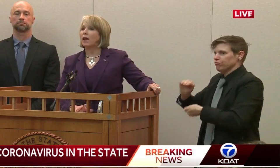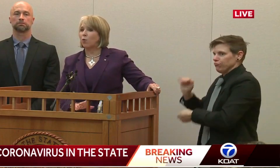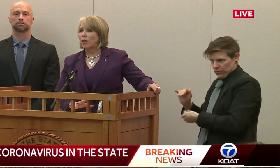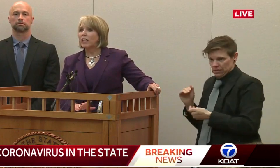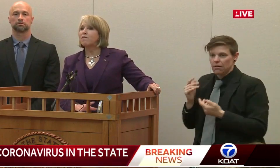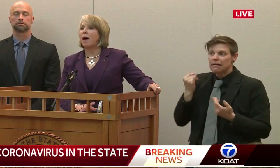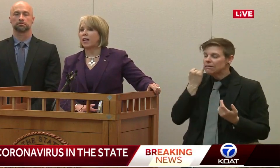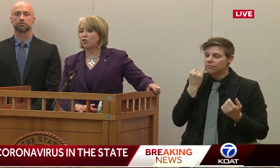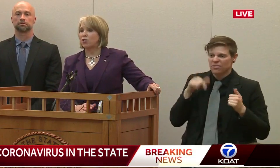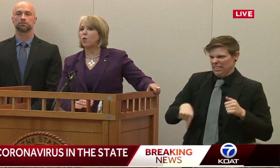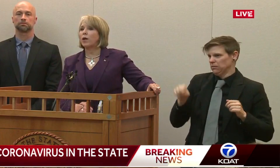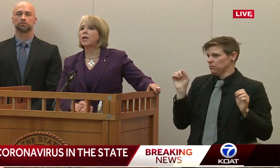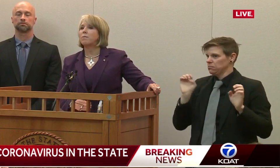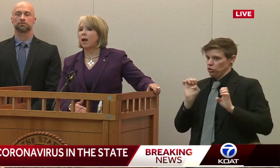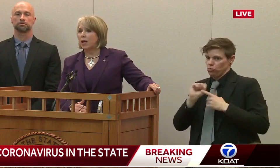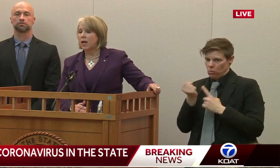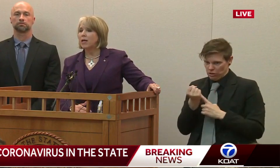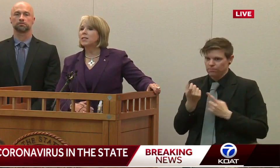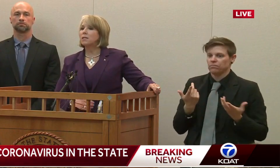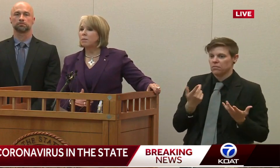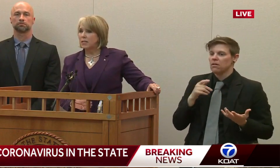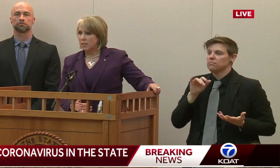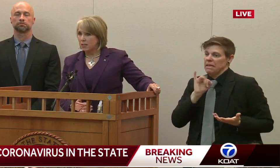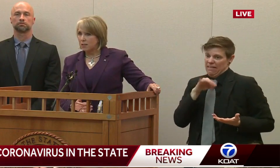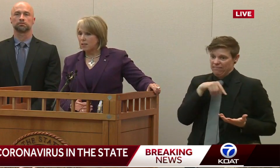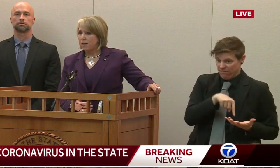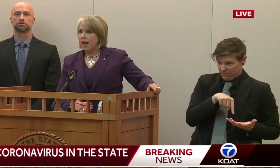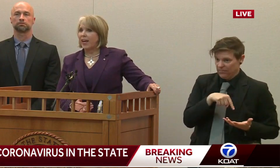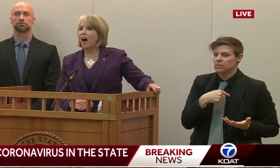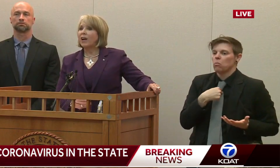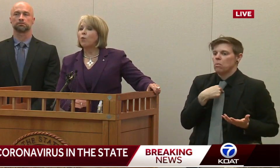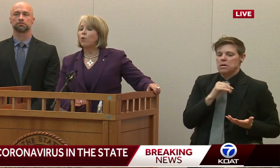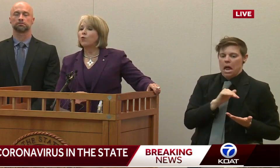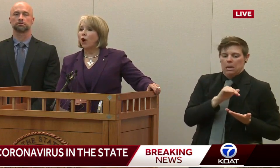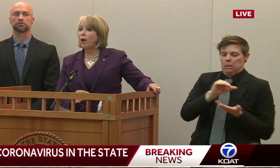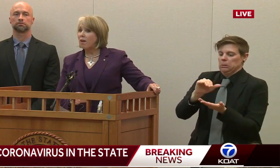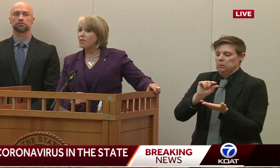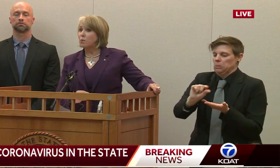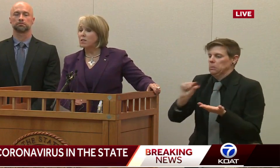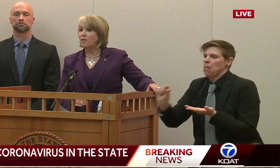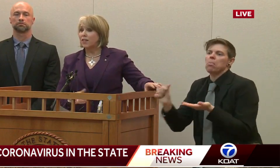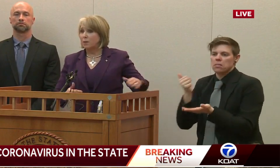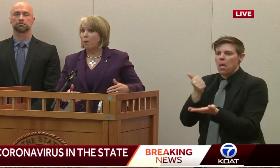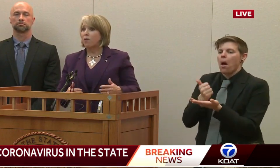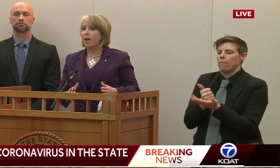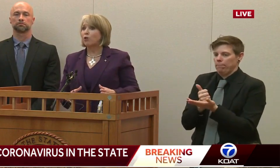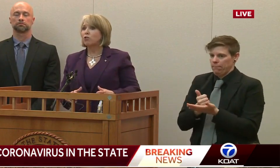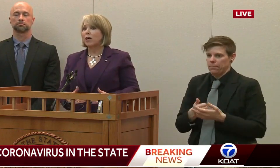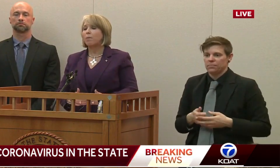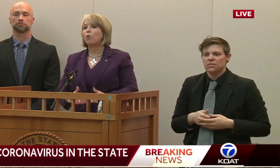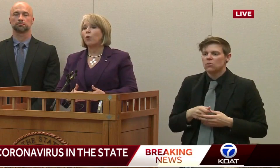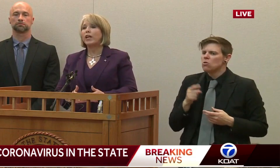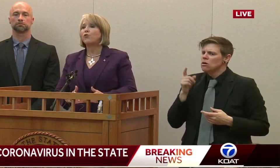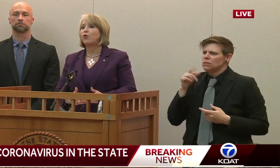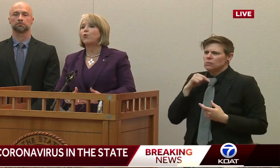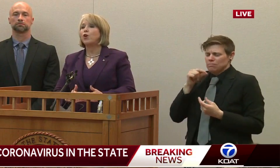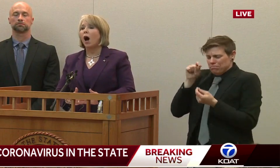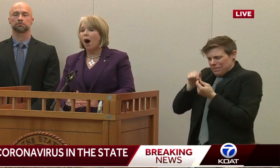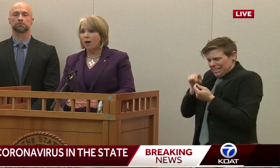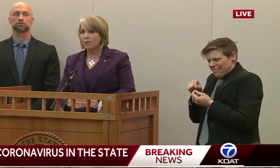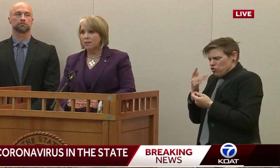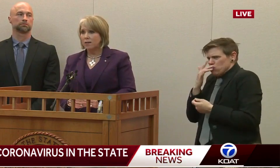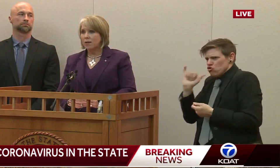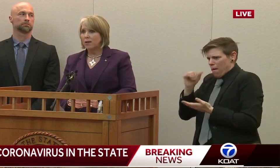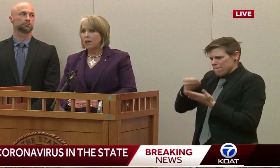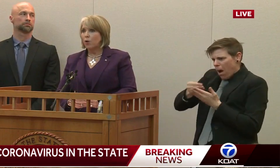economic relief packages that we can make to businesses. And I don't have the specifics about what that looks like, but we do